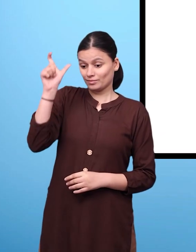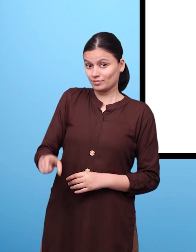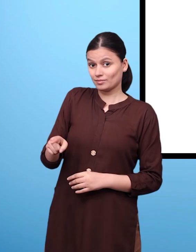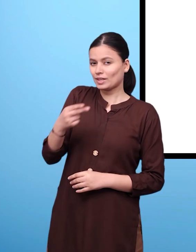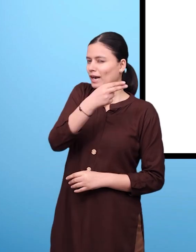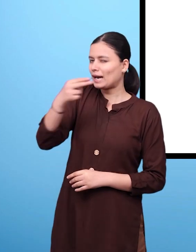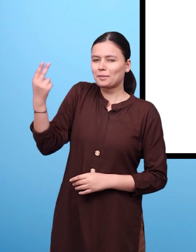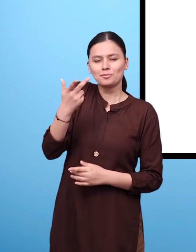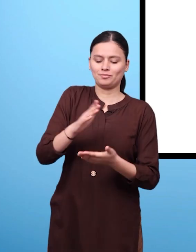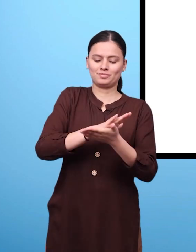Heena and Atif